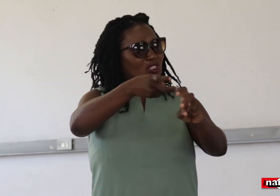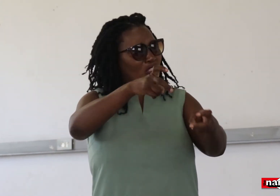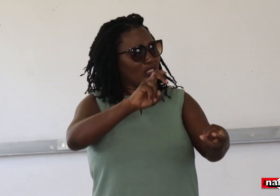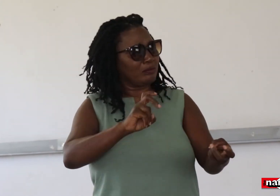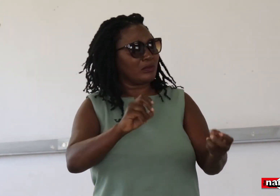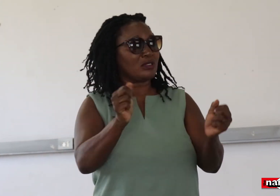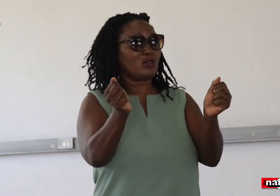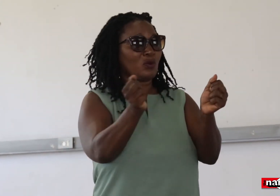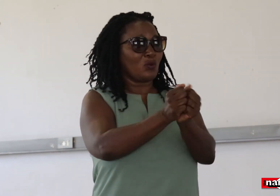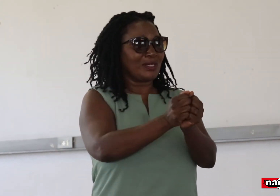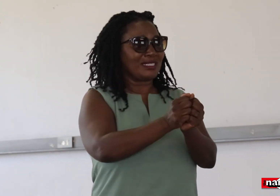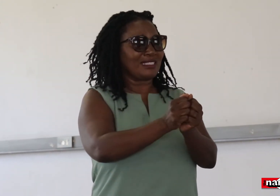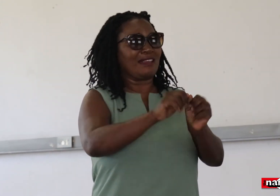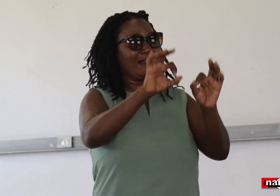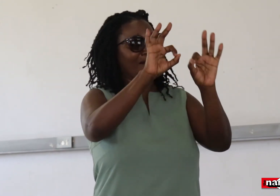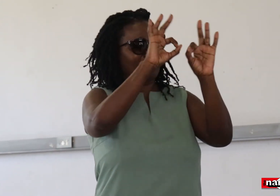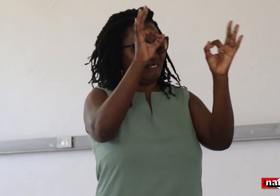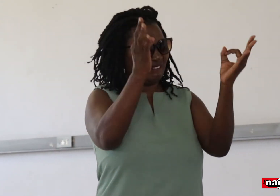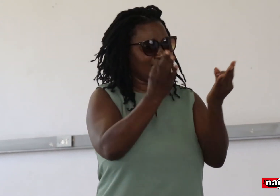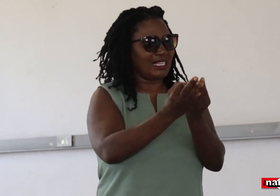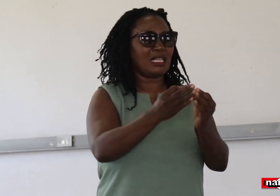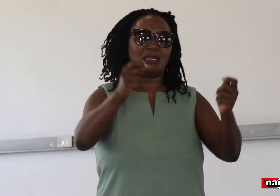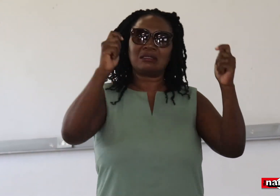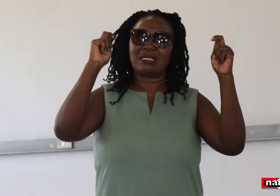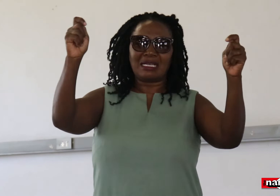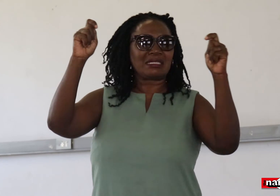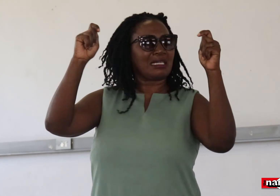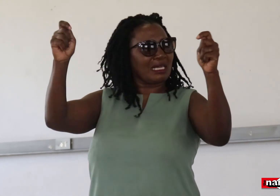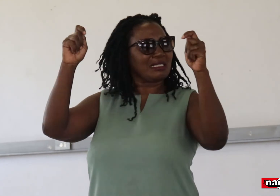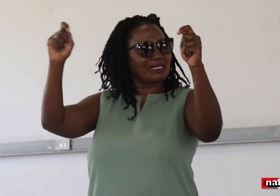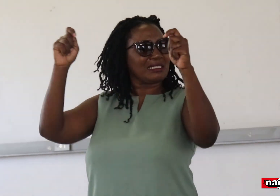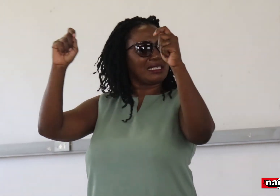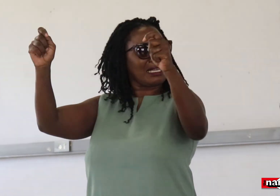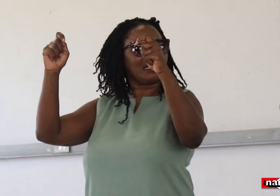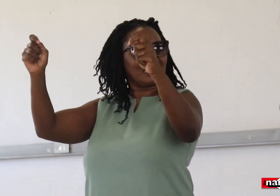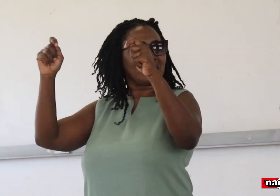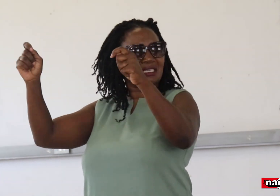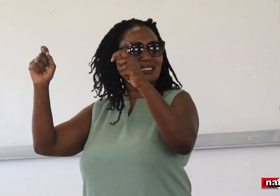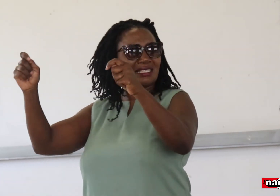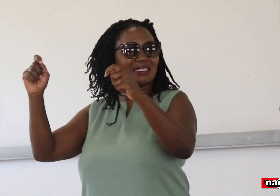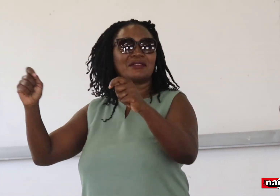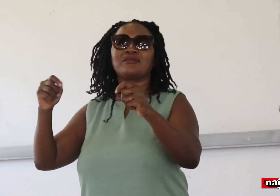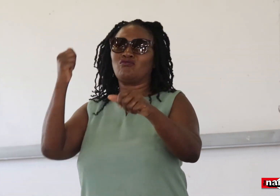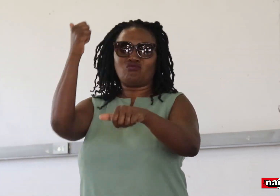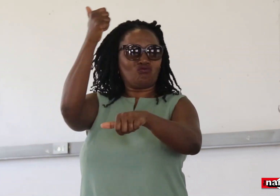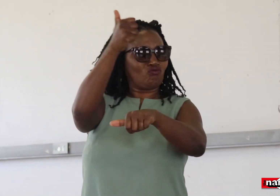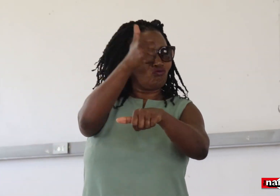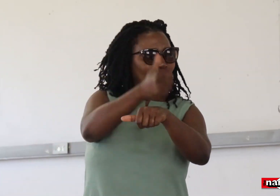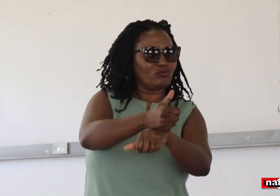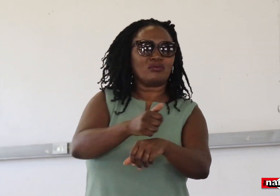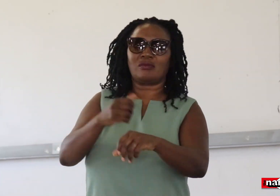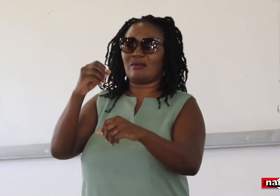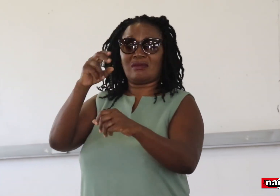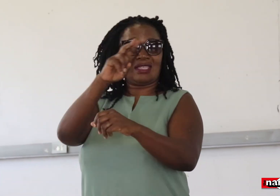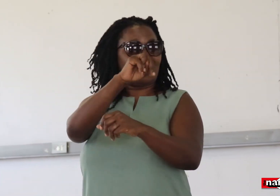we disciple people, together with the Federation, marked and likely,